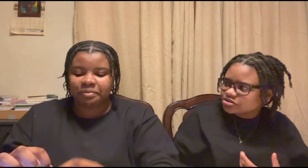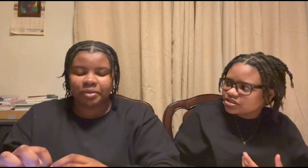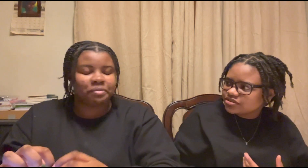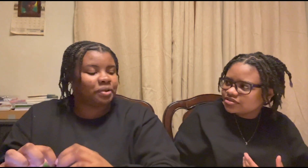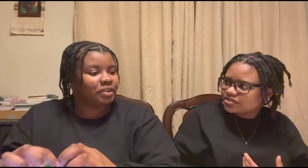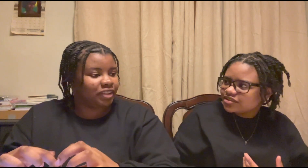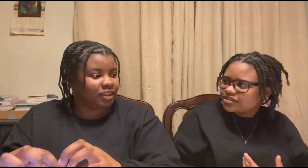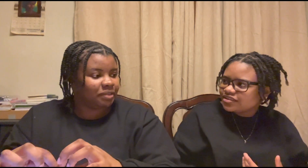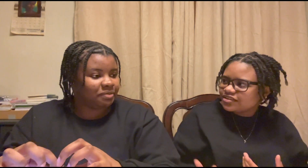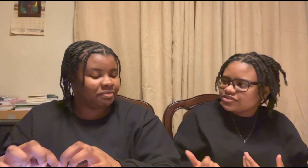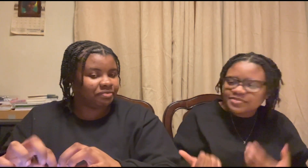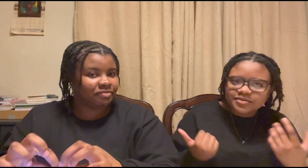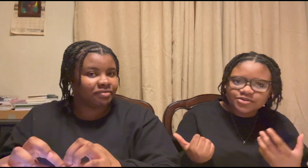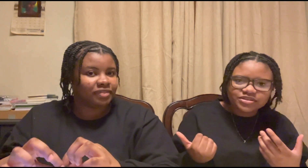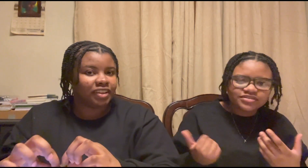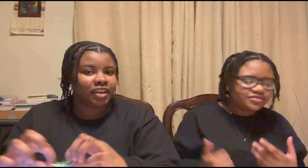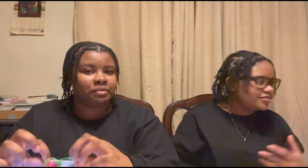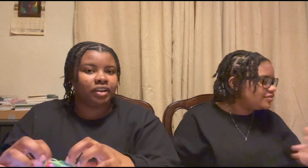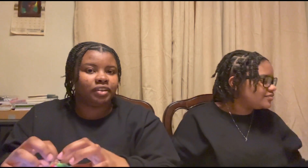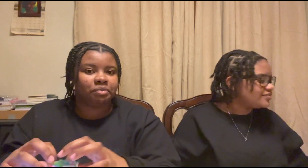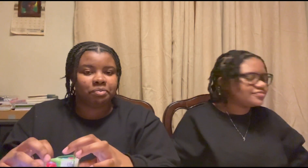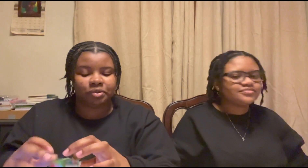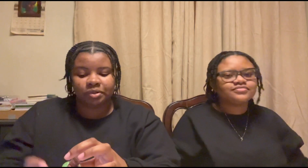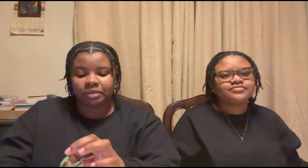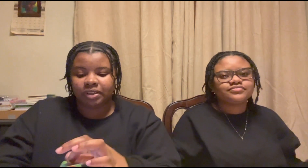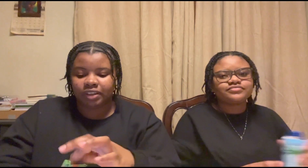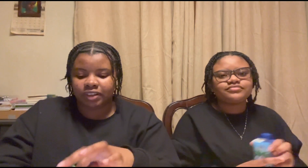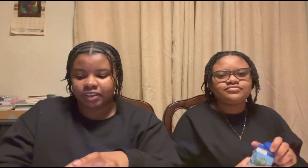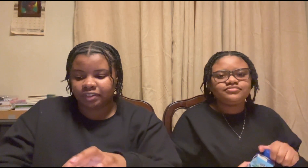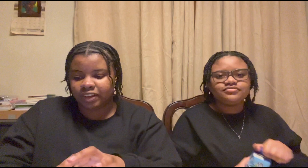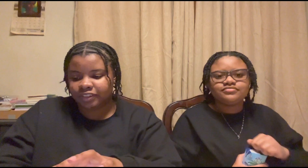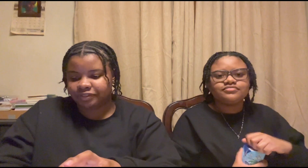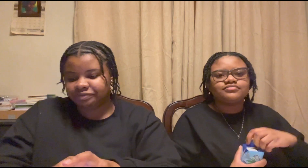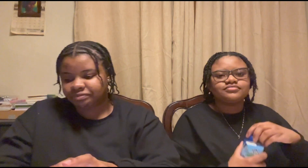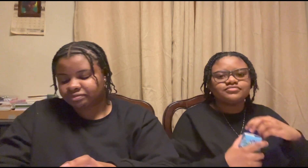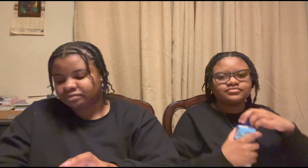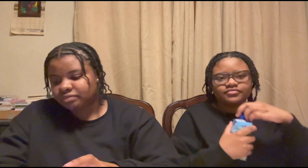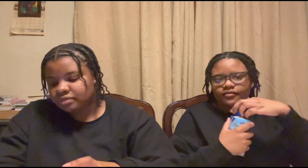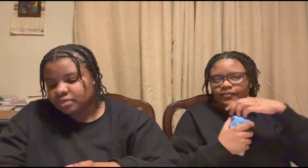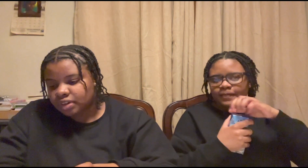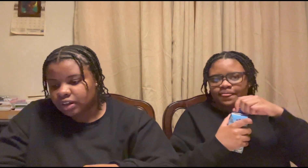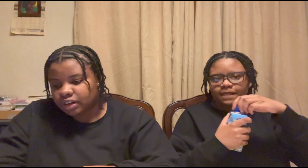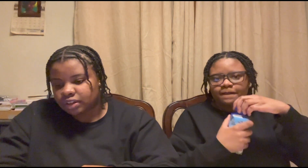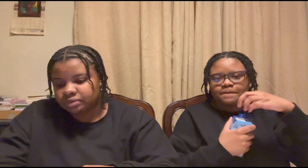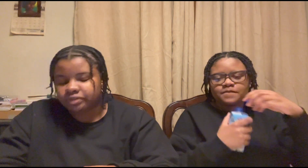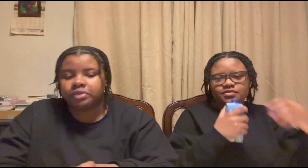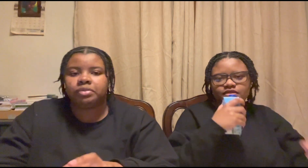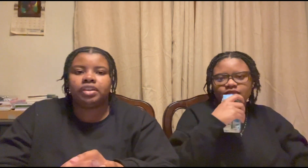promoting them free promotion i'm letting the people know what i'm eating all right um for me